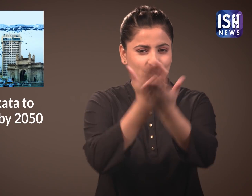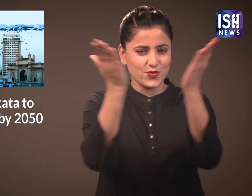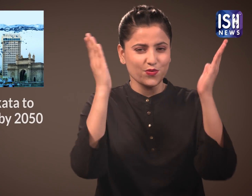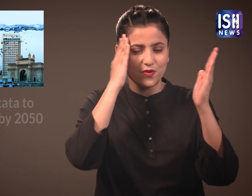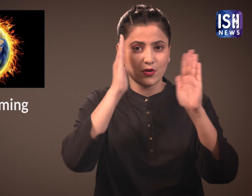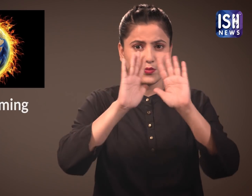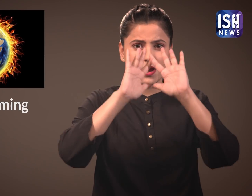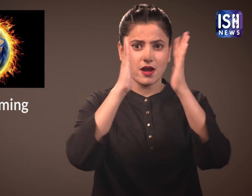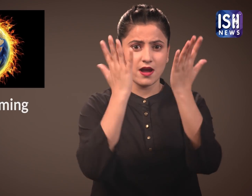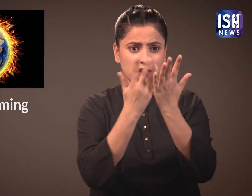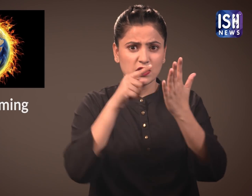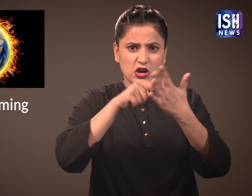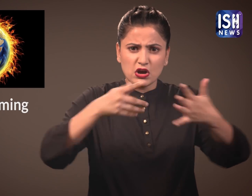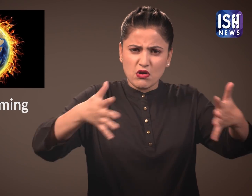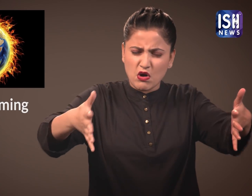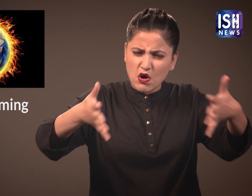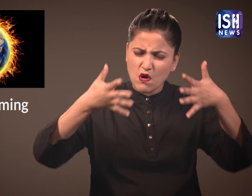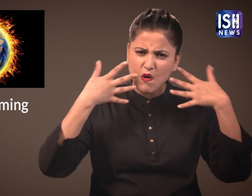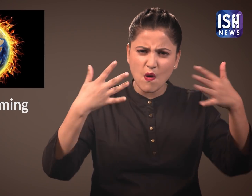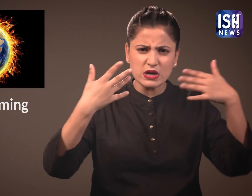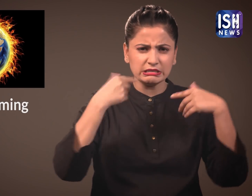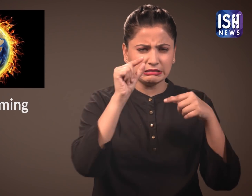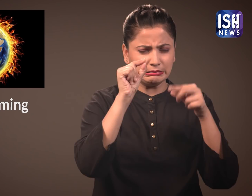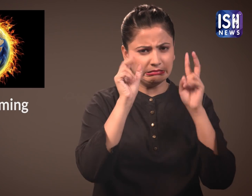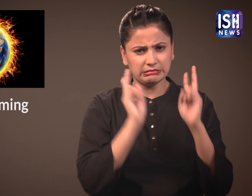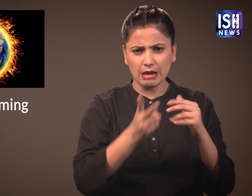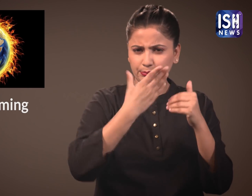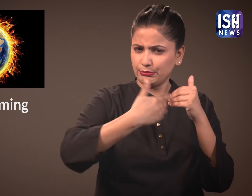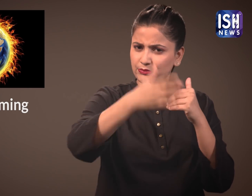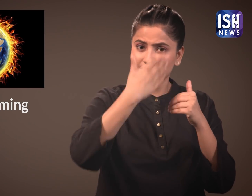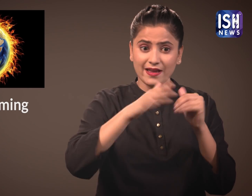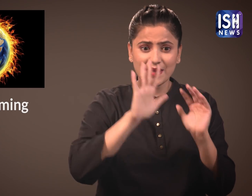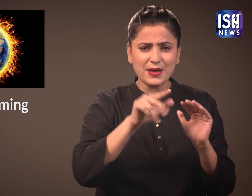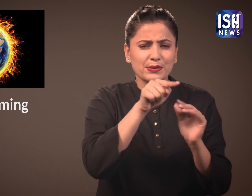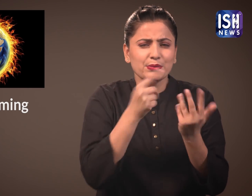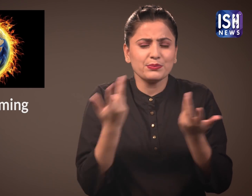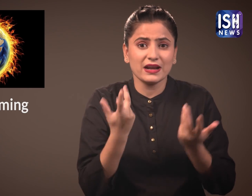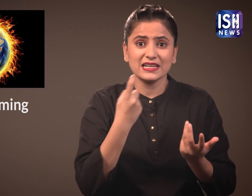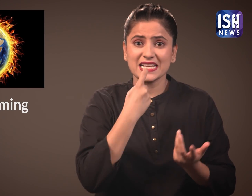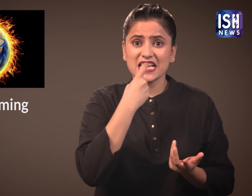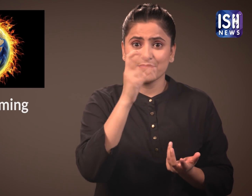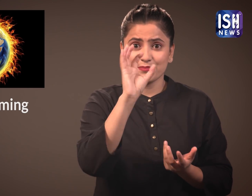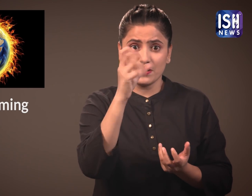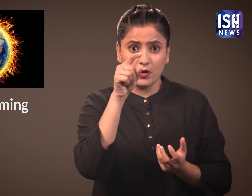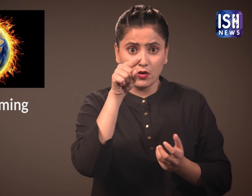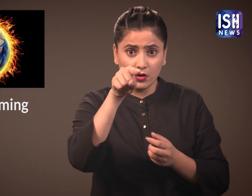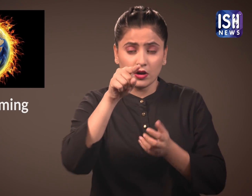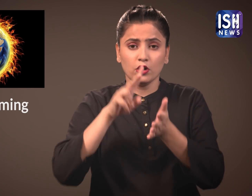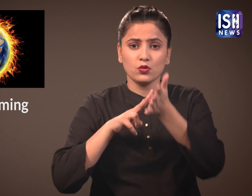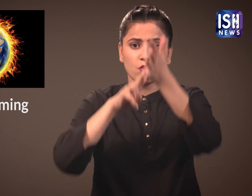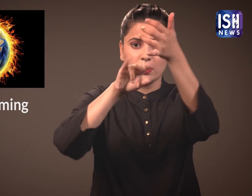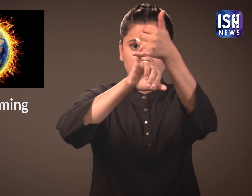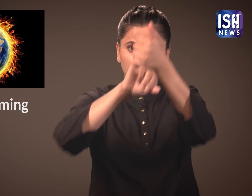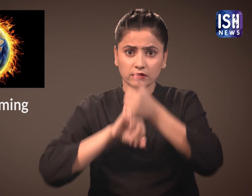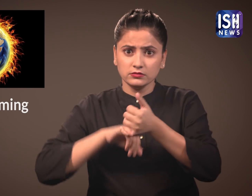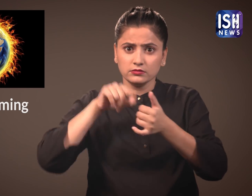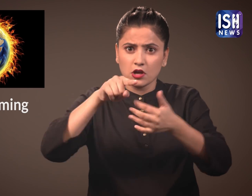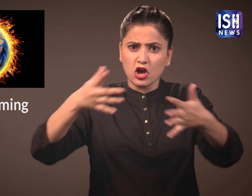You all know about global warming continues and because of this, ice in the North and South